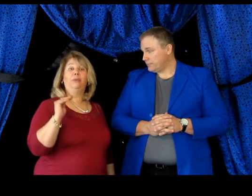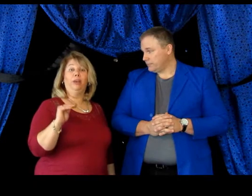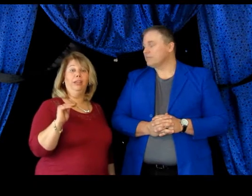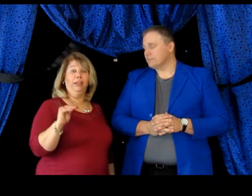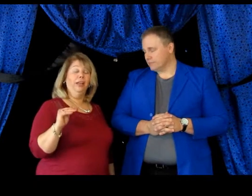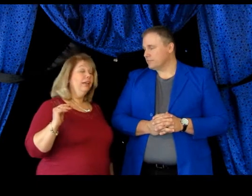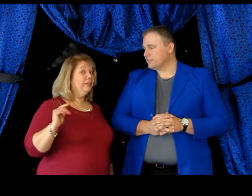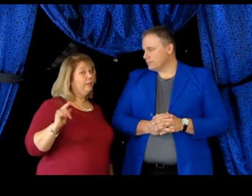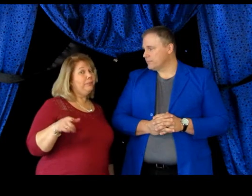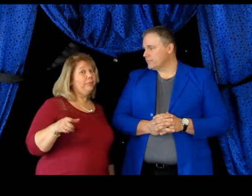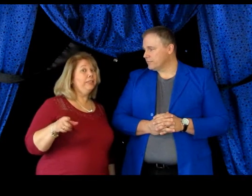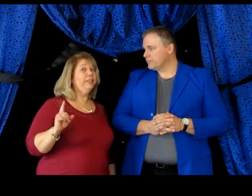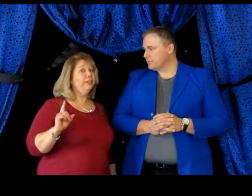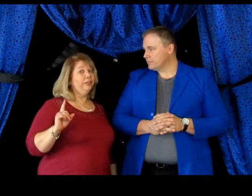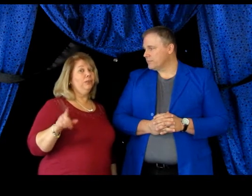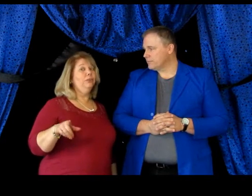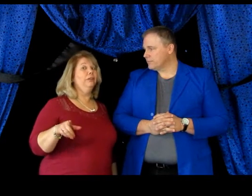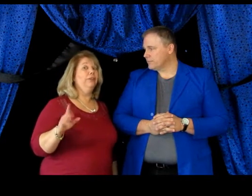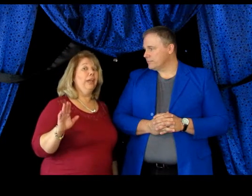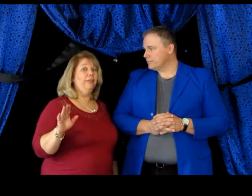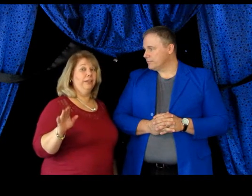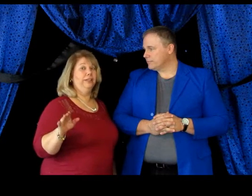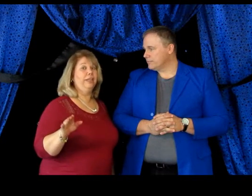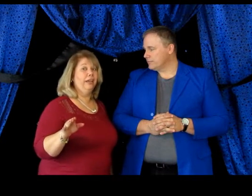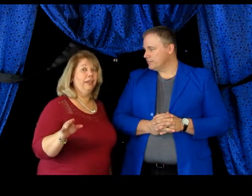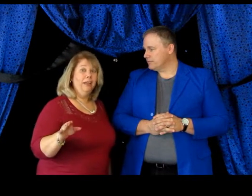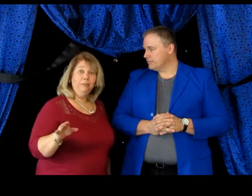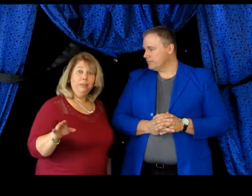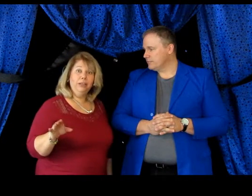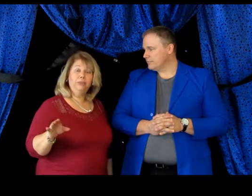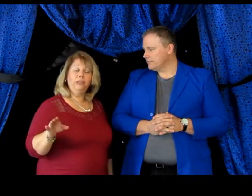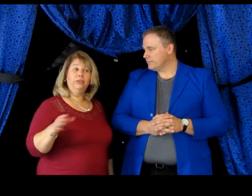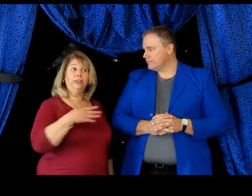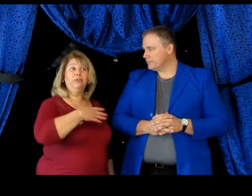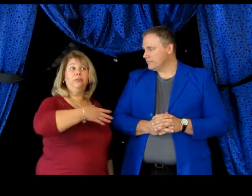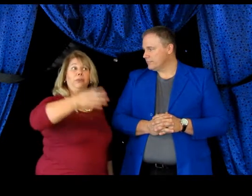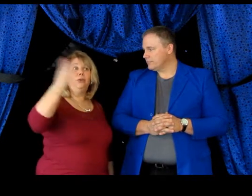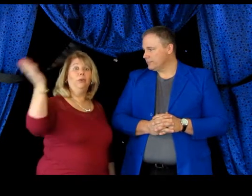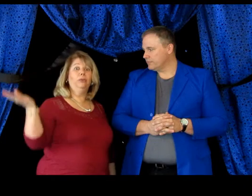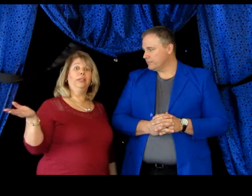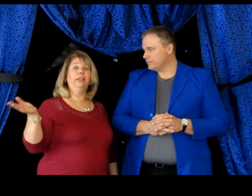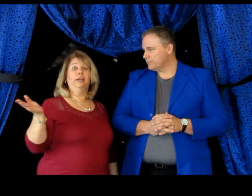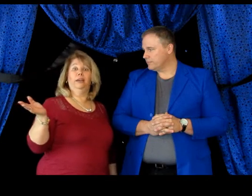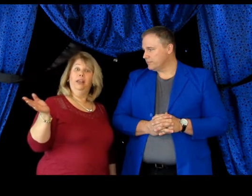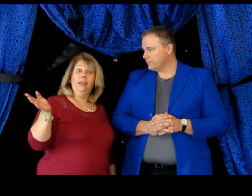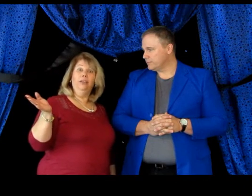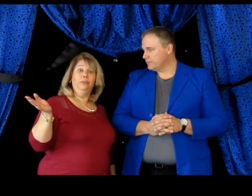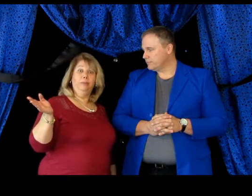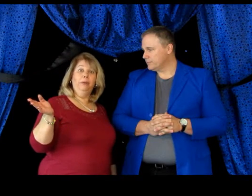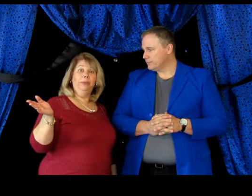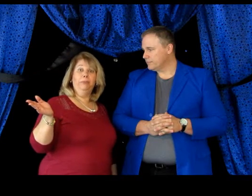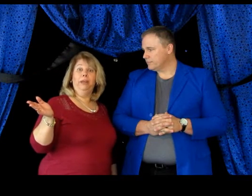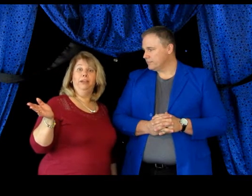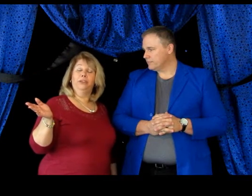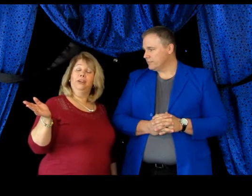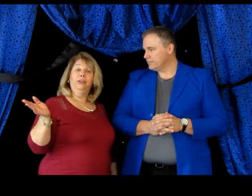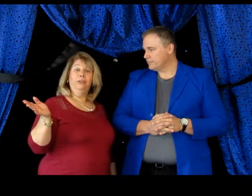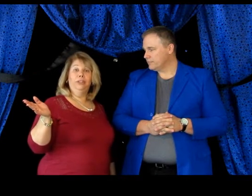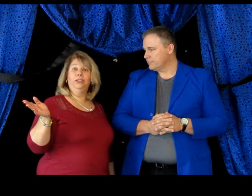right in. And sometimes it's actually cooler if you have it inside because we transform your whole daycare into a pumpkin patch or into